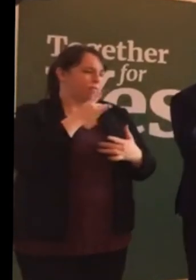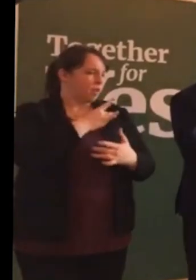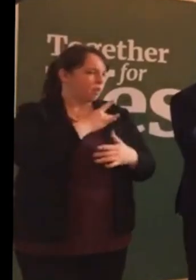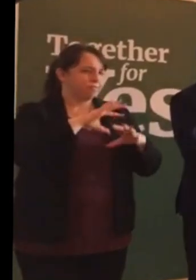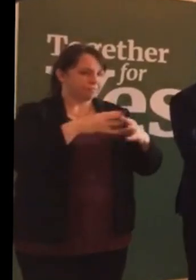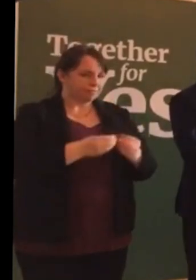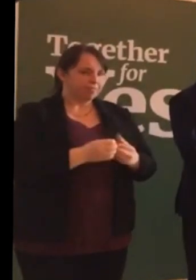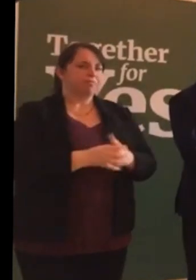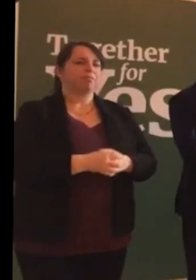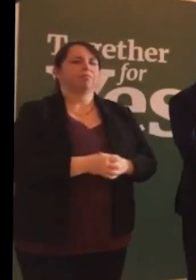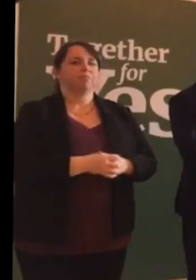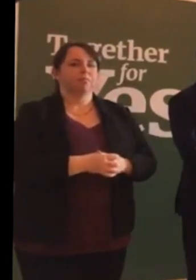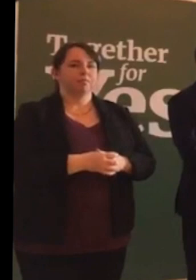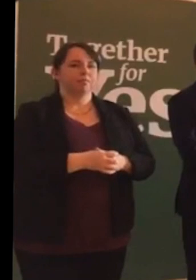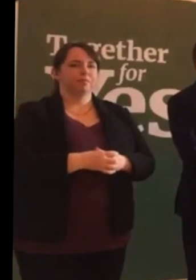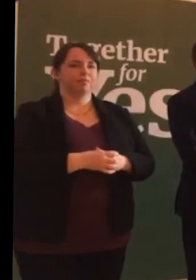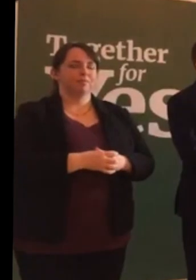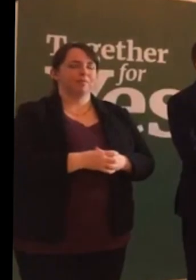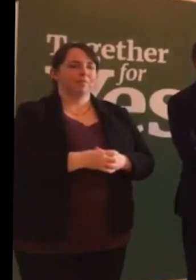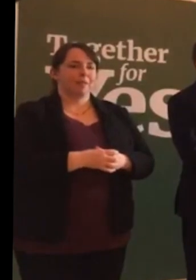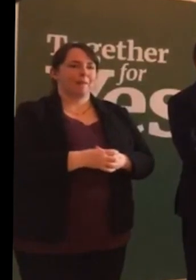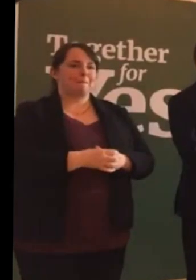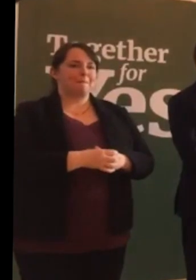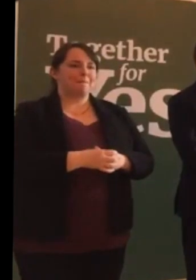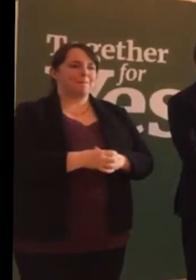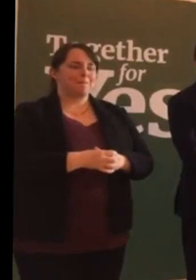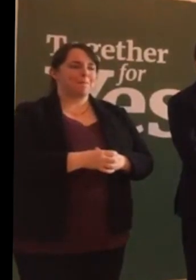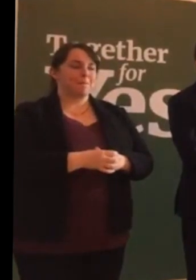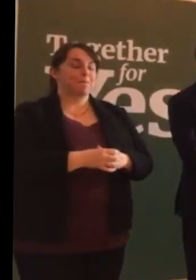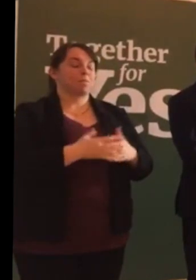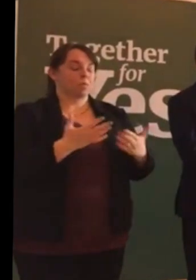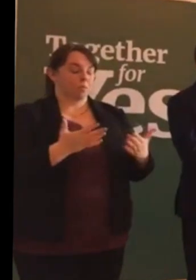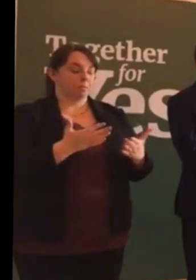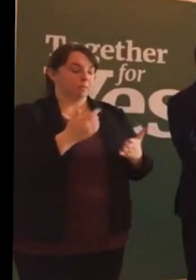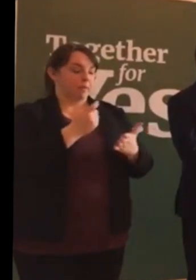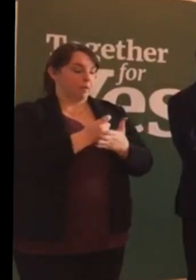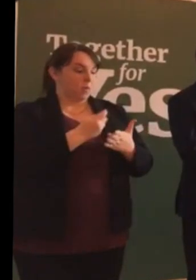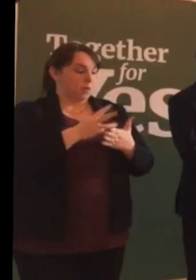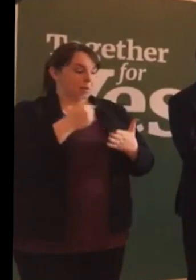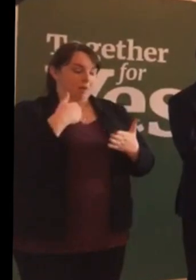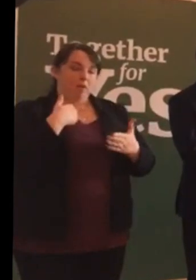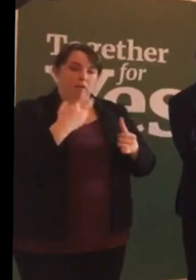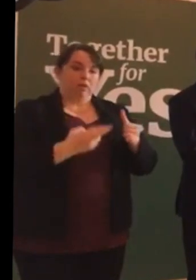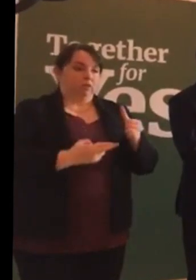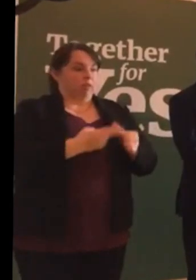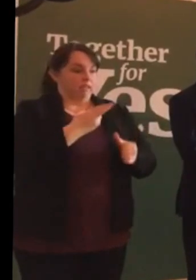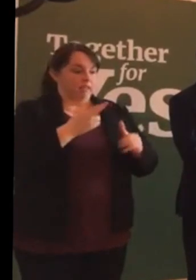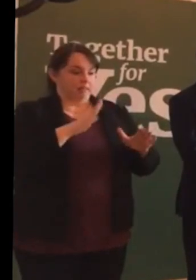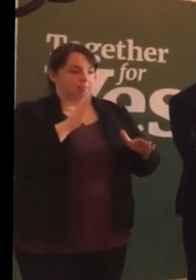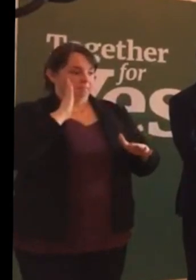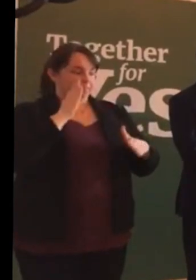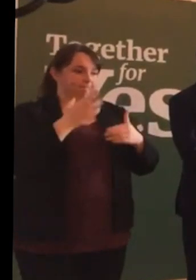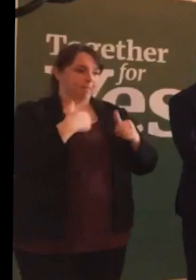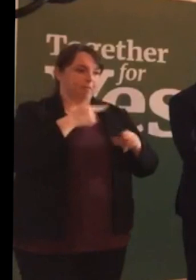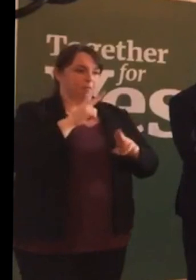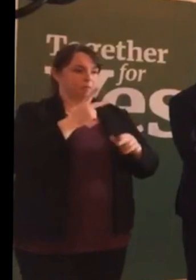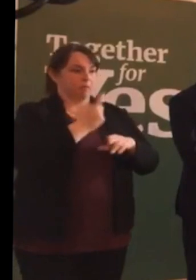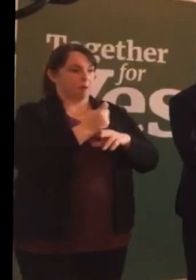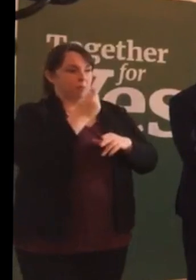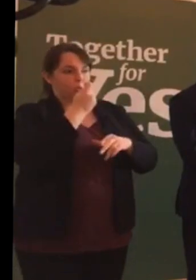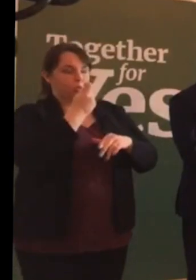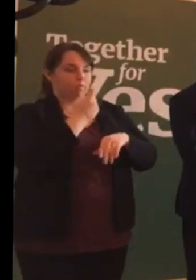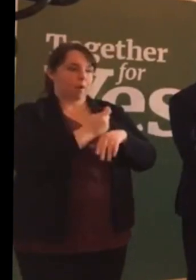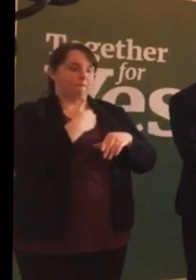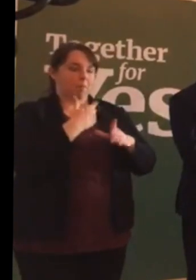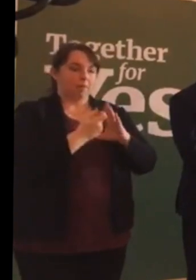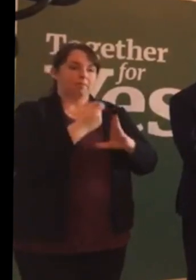It came time, once I was settled in, for me to take the medication that would start the labour,